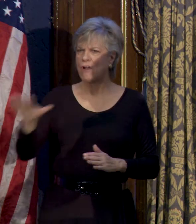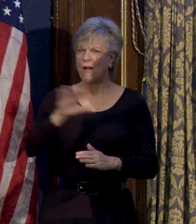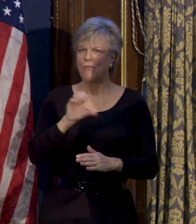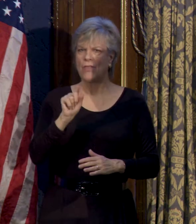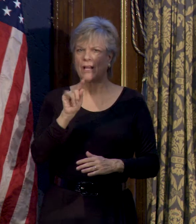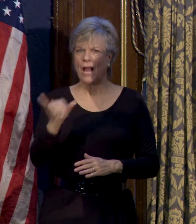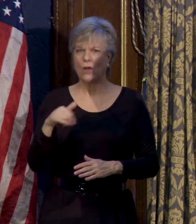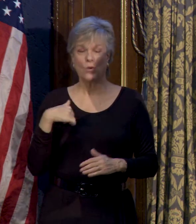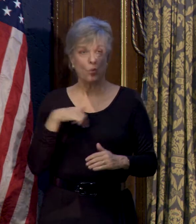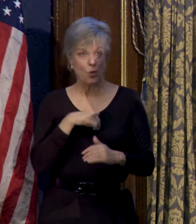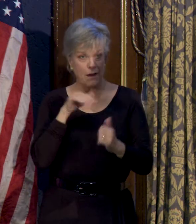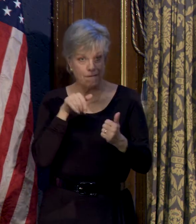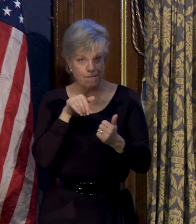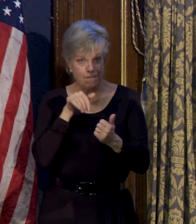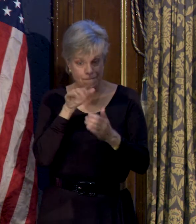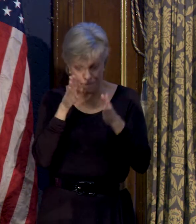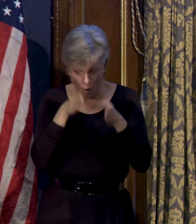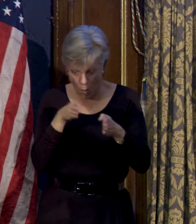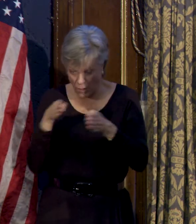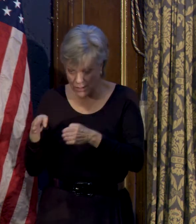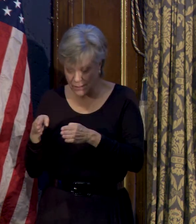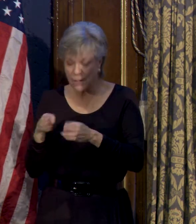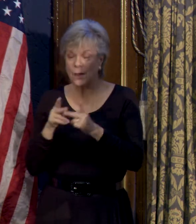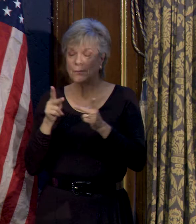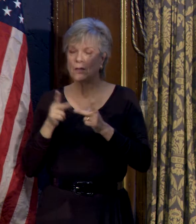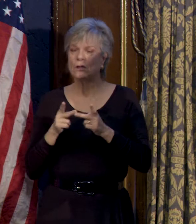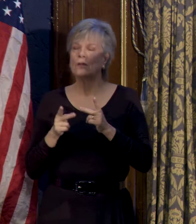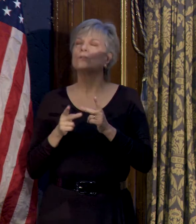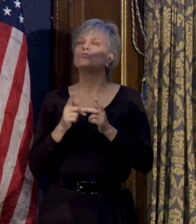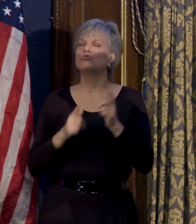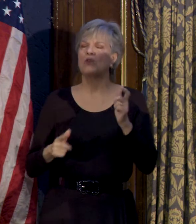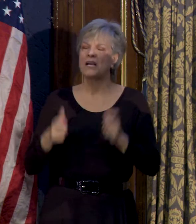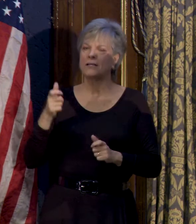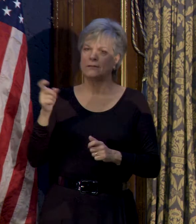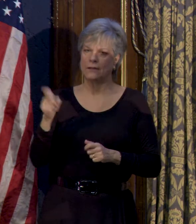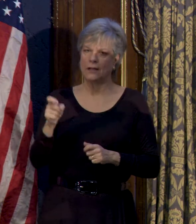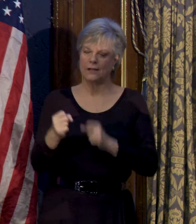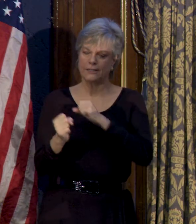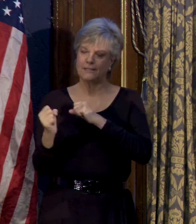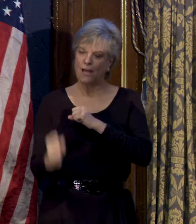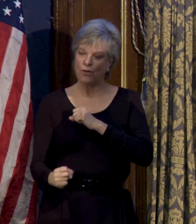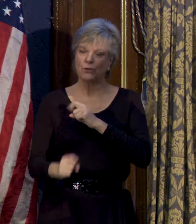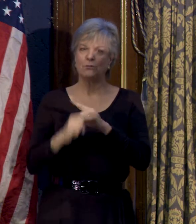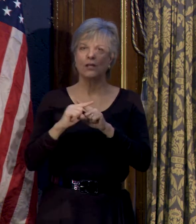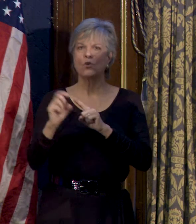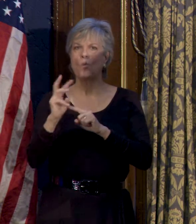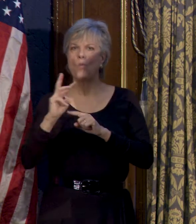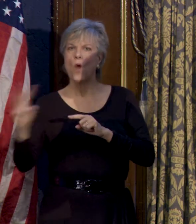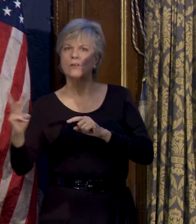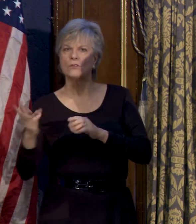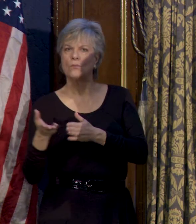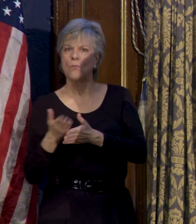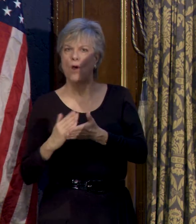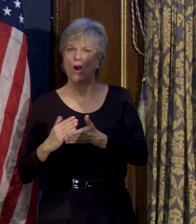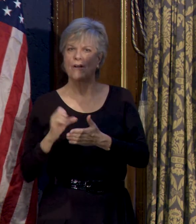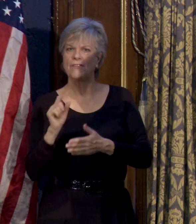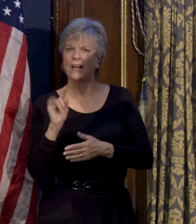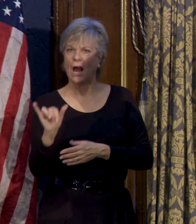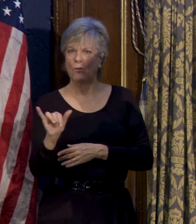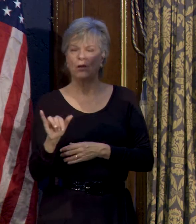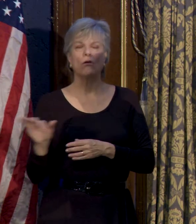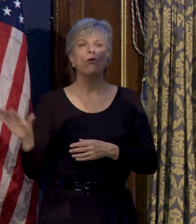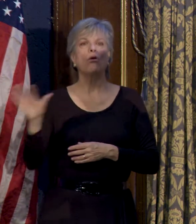frankly, on the areas of greatest need, which are the southern and western portions of the county. Those